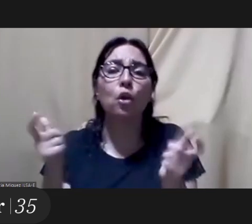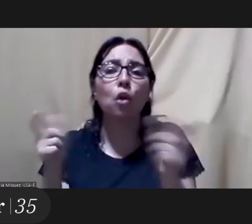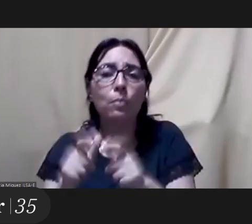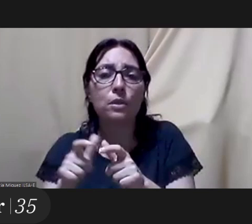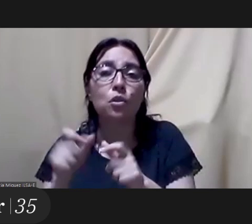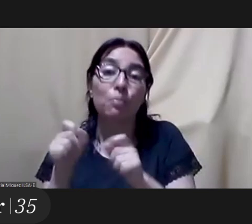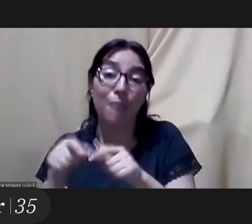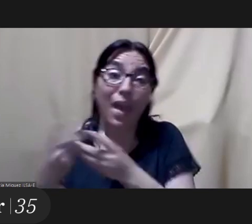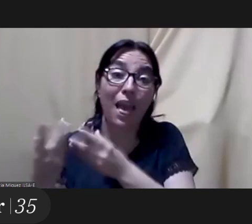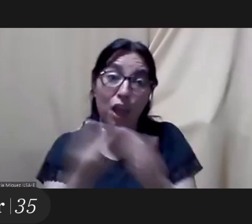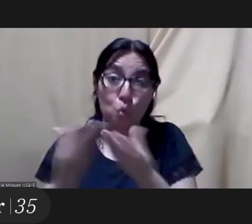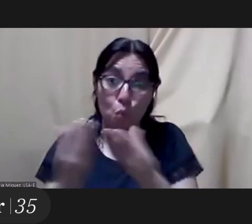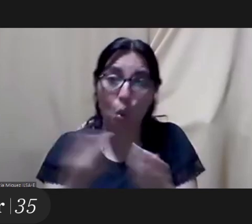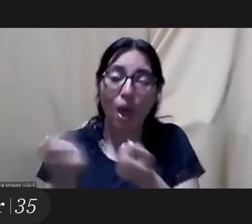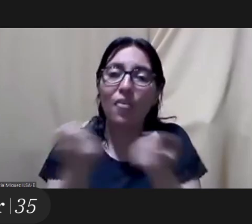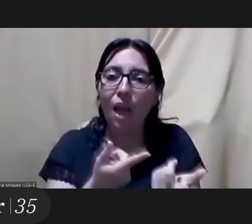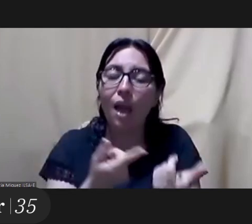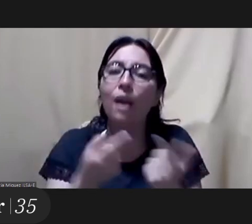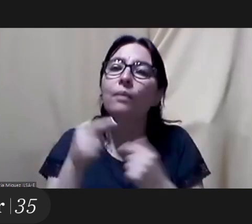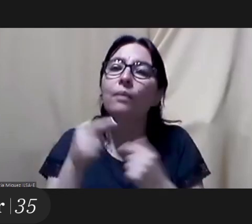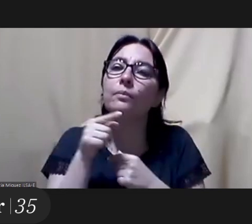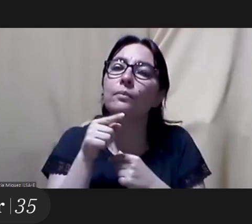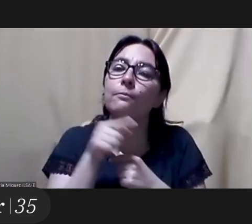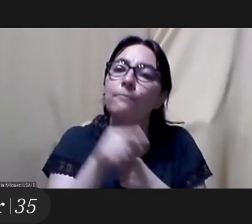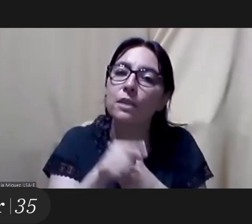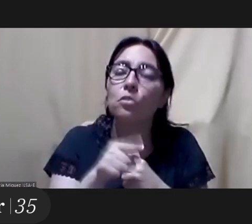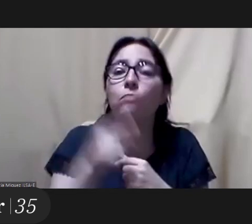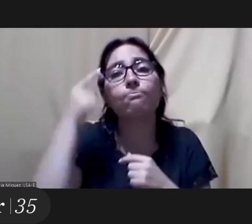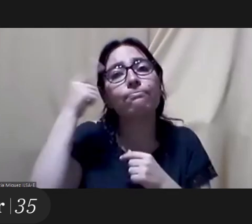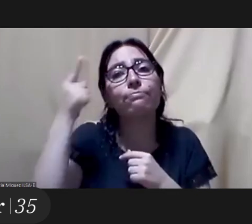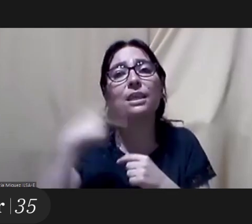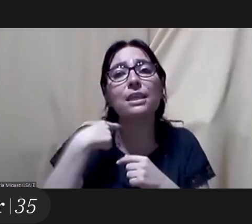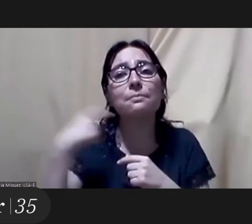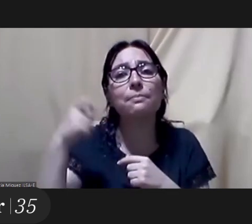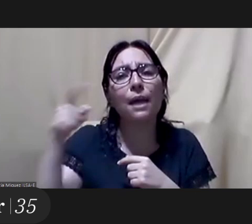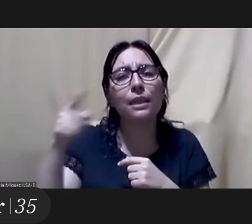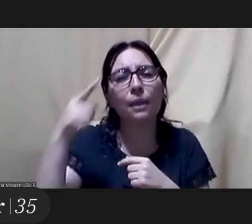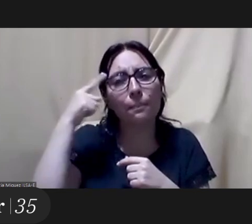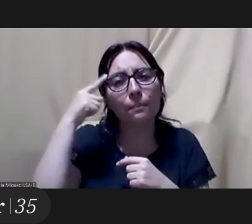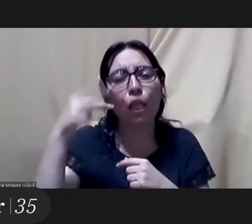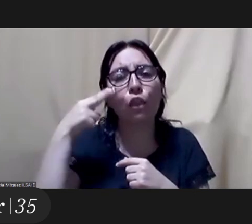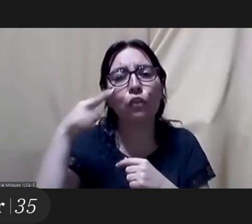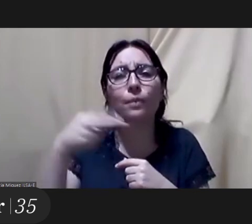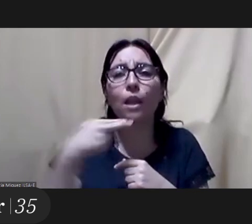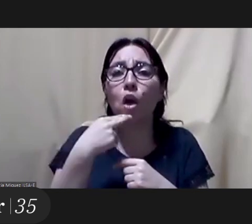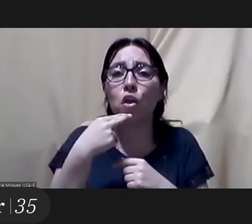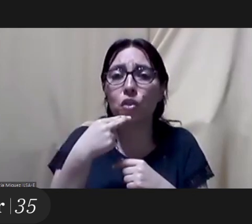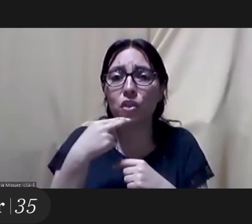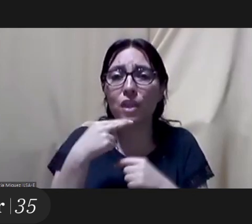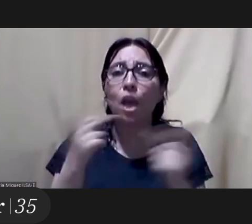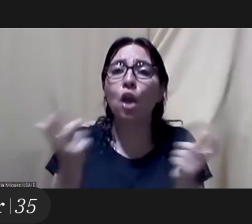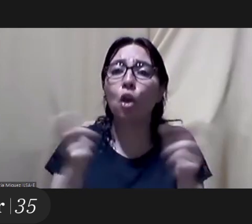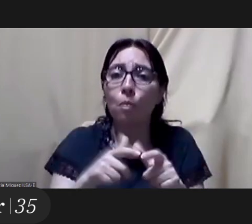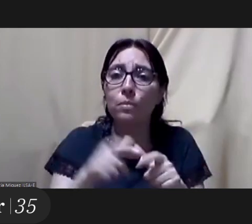commissions uh to provide the aid i think spain had a famous case when in 2011